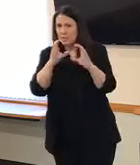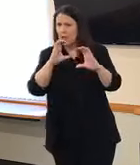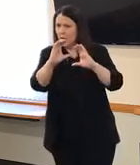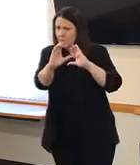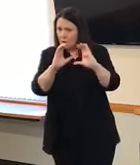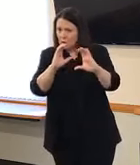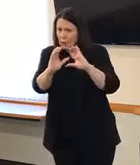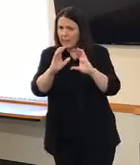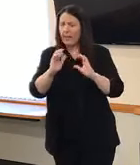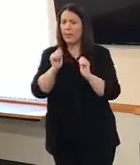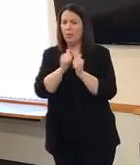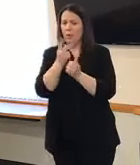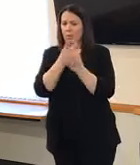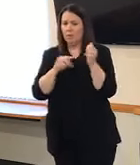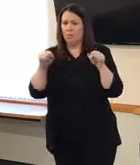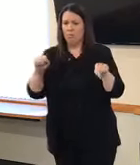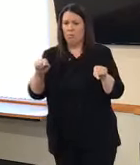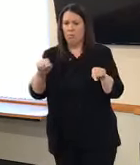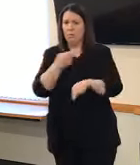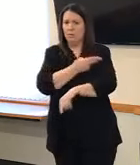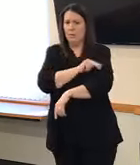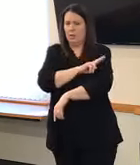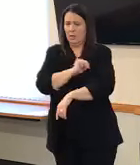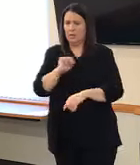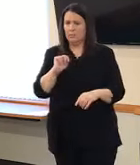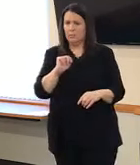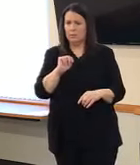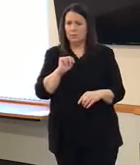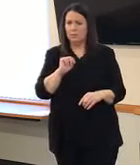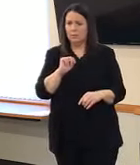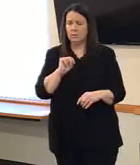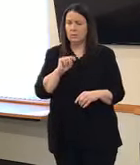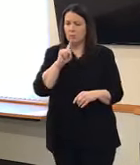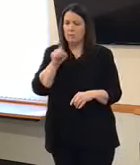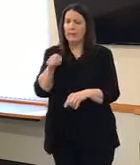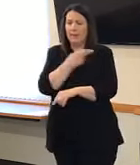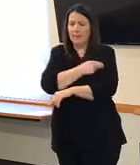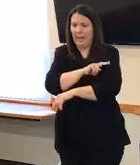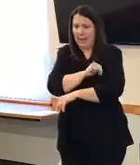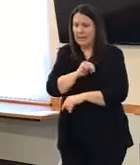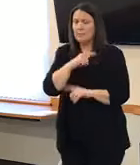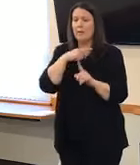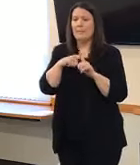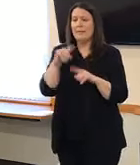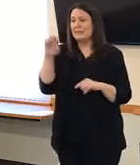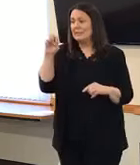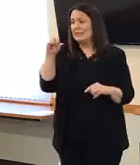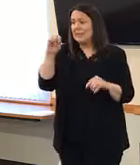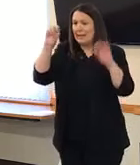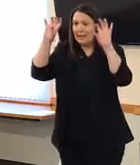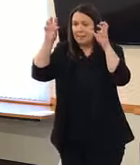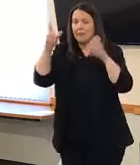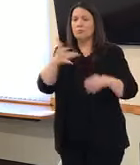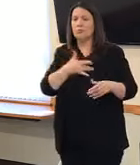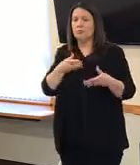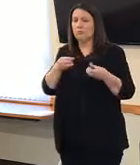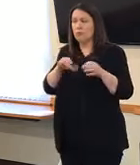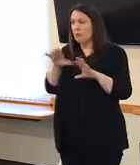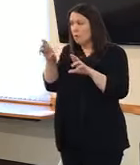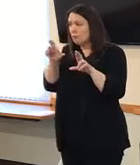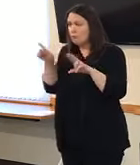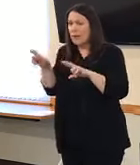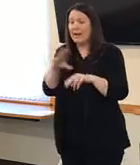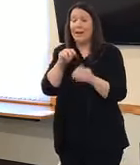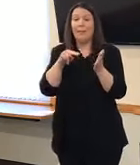systems and our healthcare system in general. Whether it's not just the hospitals, the EMS providers, Heartland Health Services, the nurse